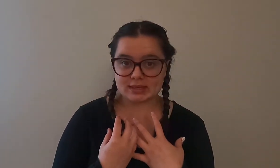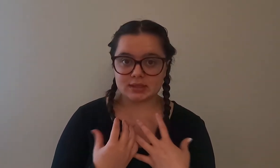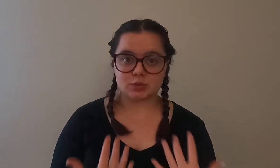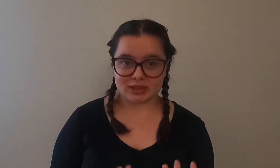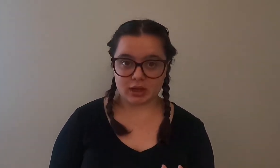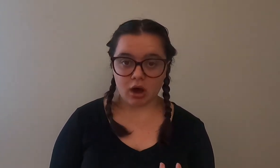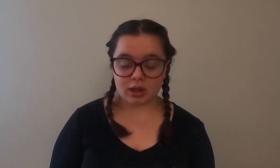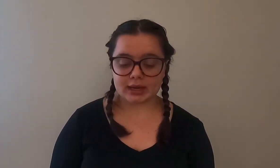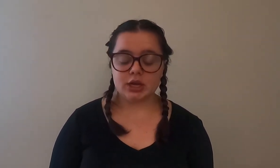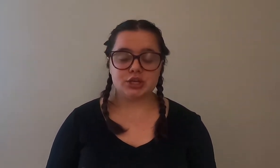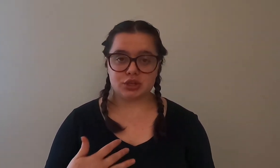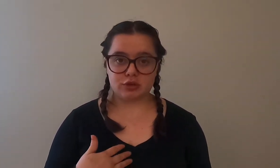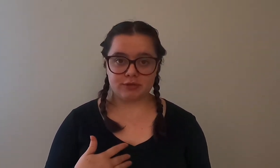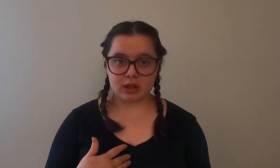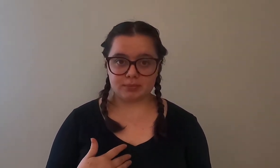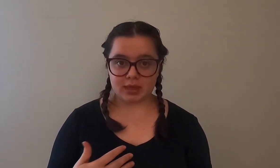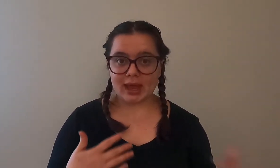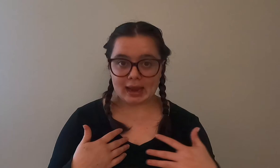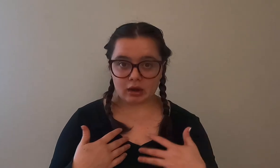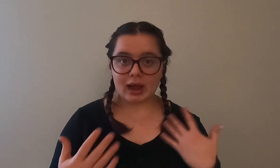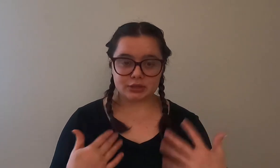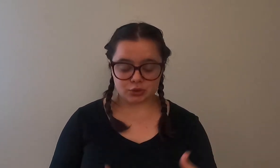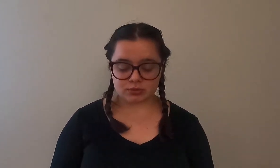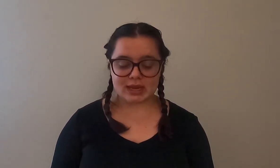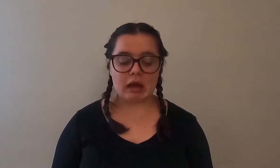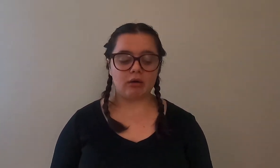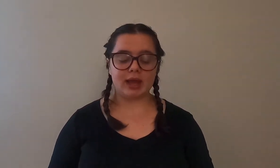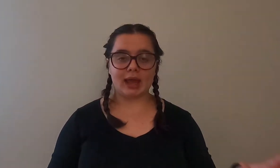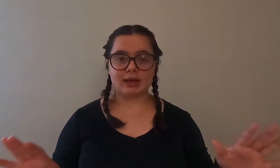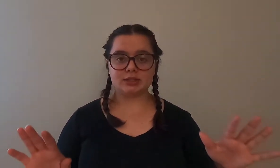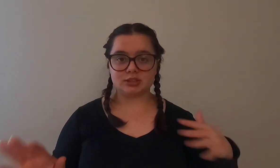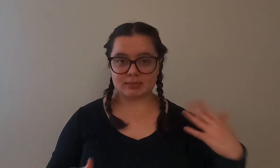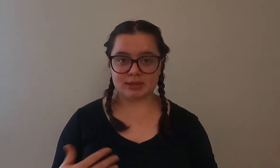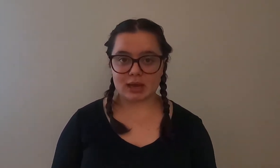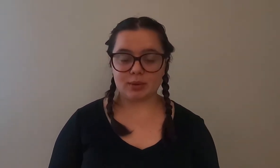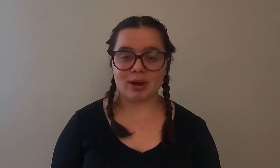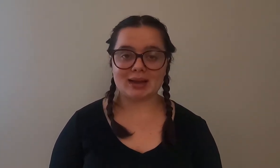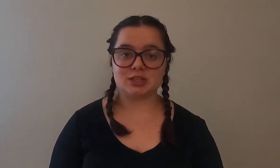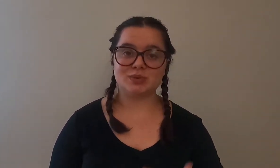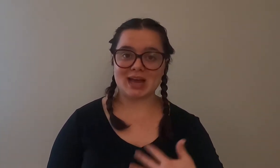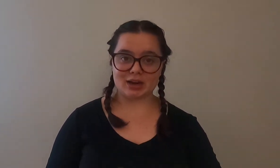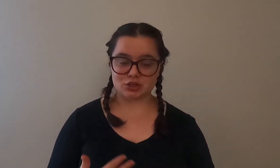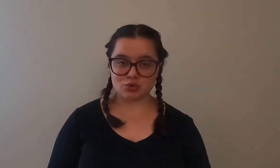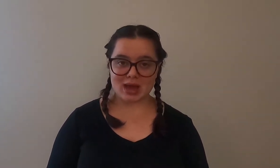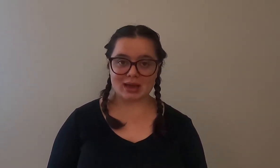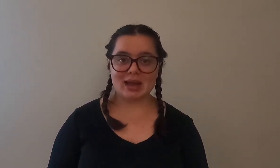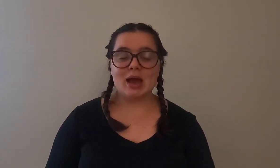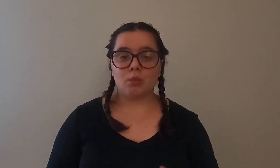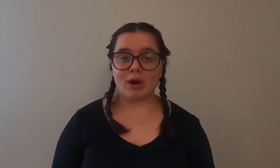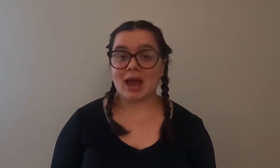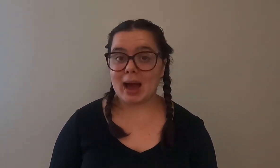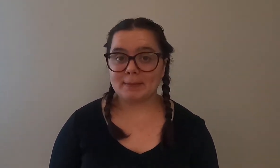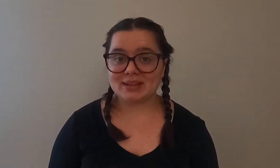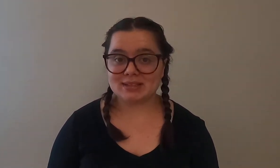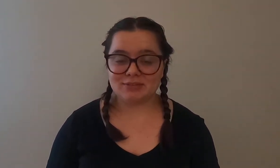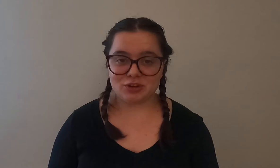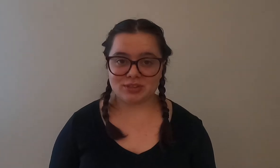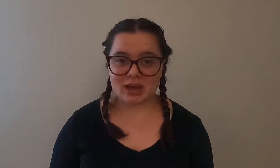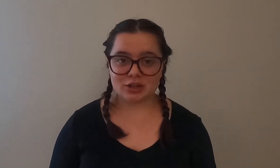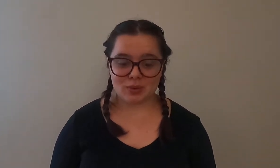is what they call it so you fill up the air as you go down and something that we practiced was how to do that what happens if you're there you